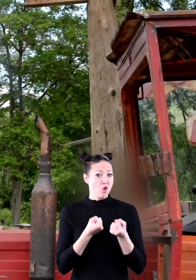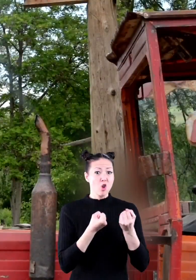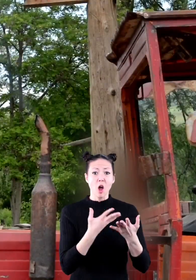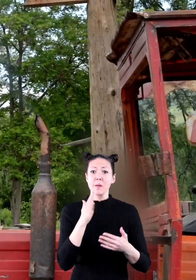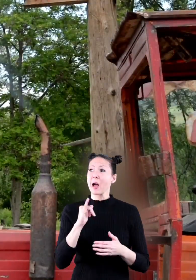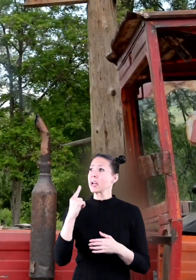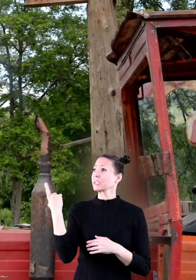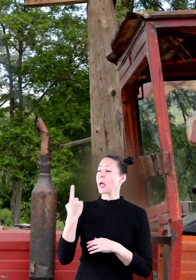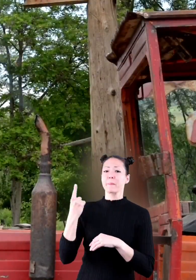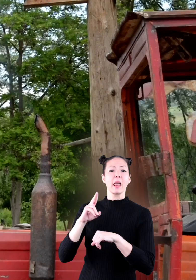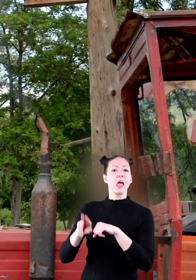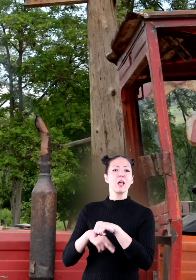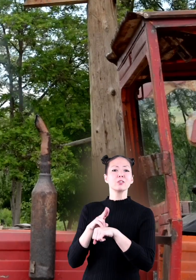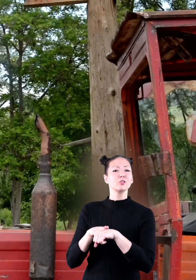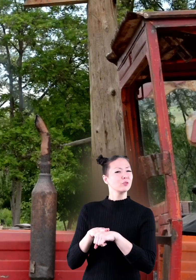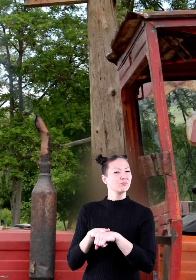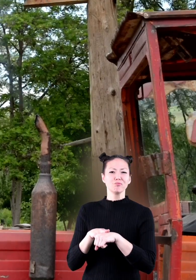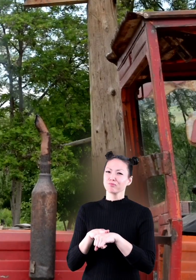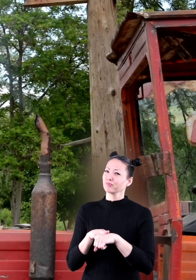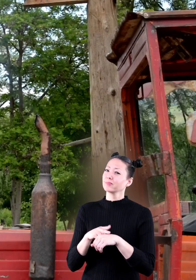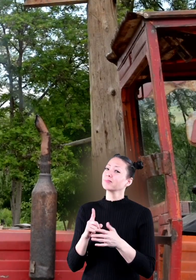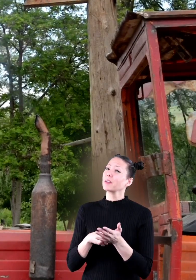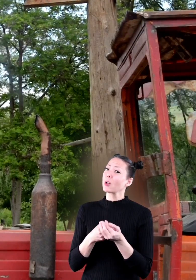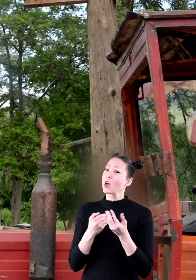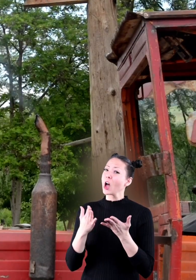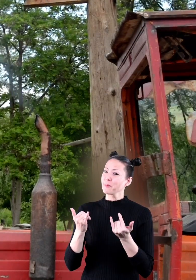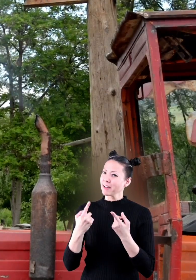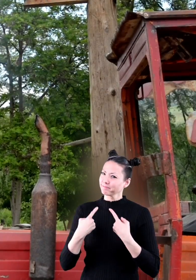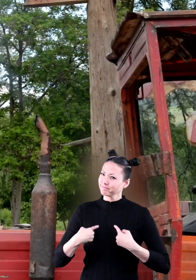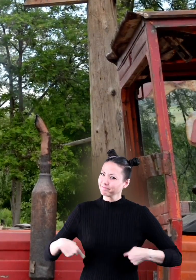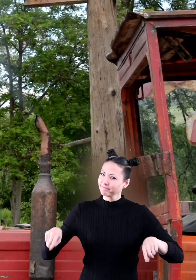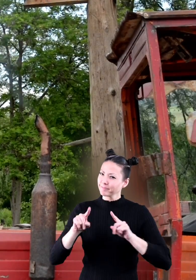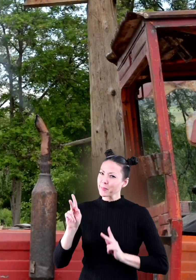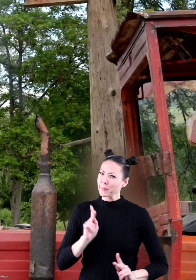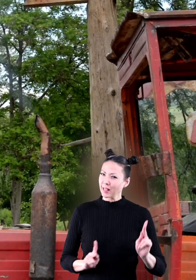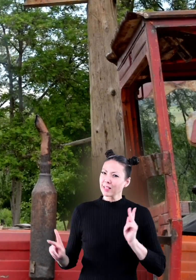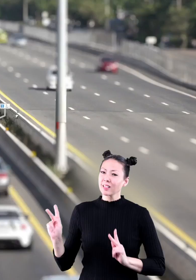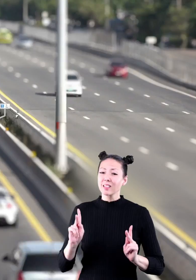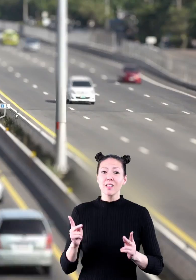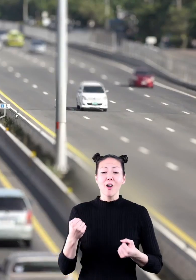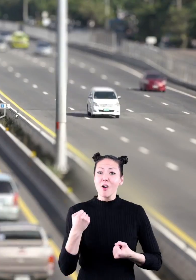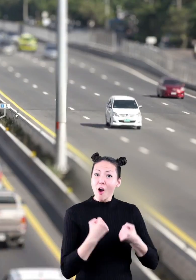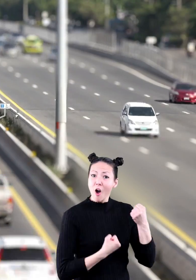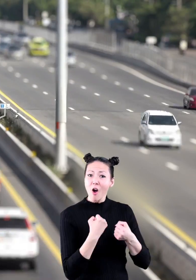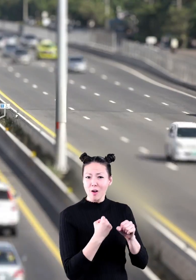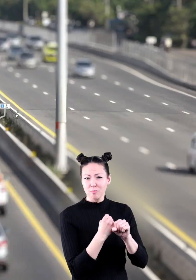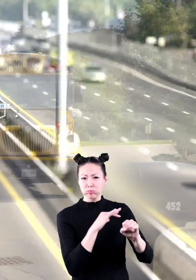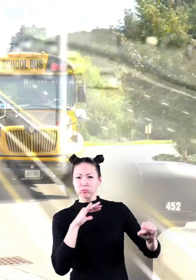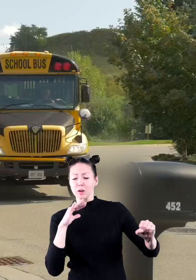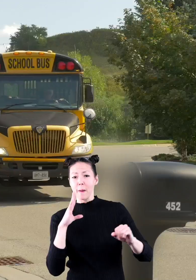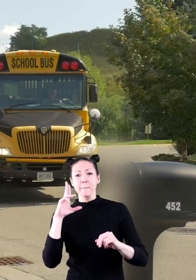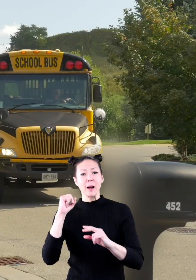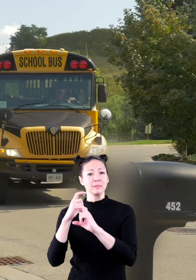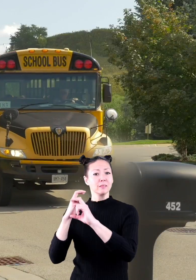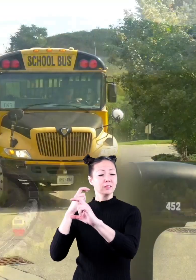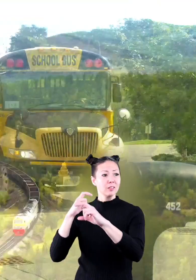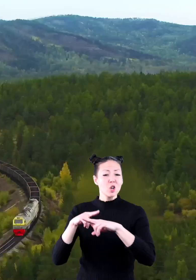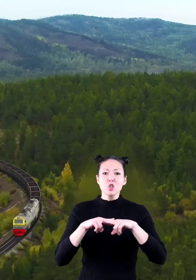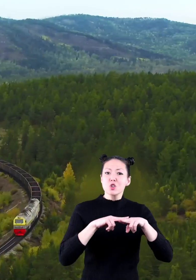caused by something in nature. Sometimes it's caused by humans. Most cars, buses, trains,